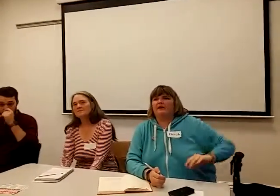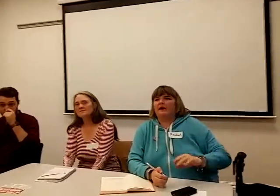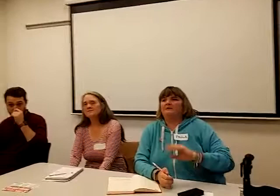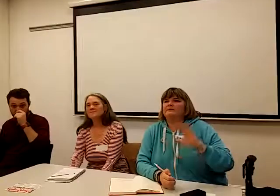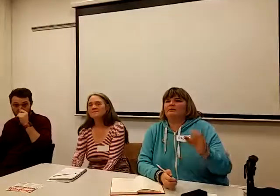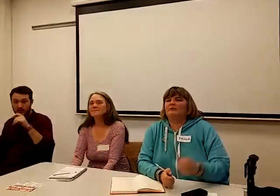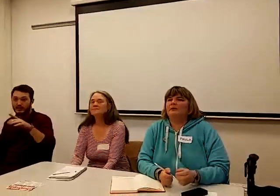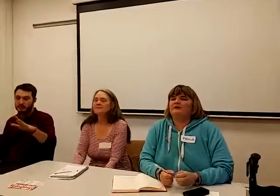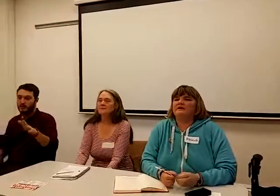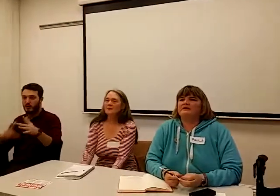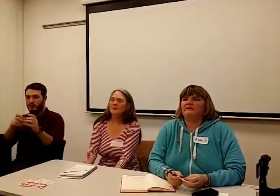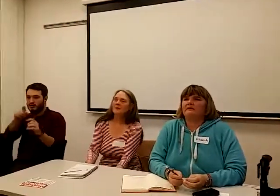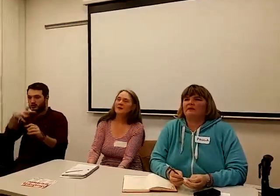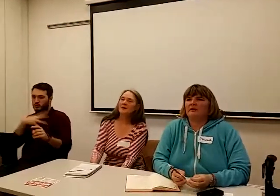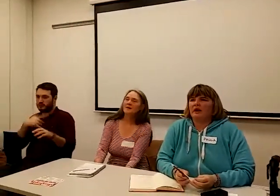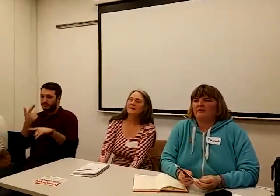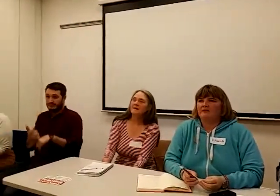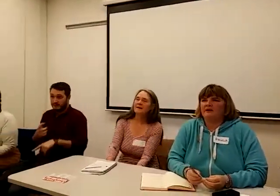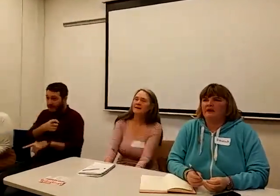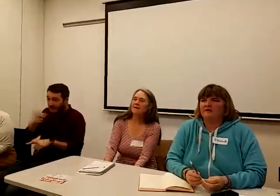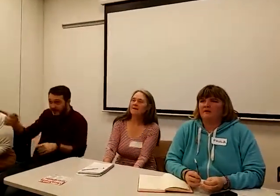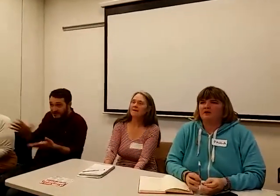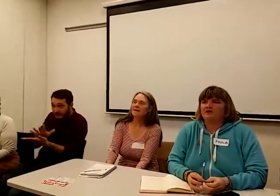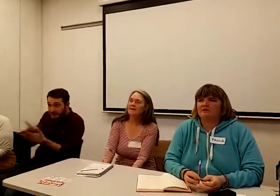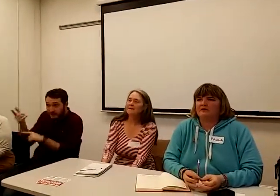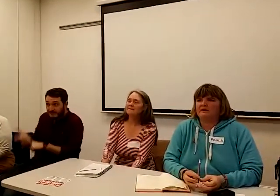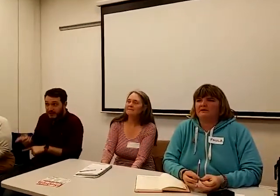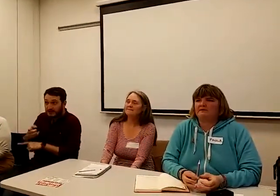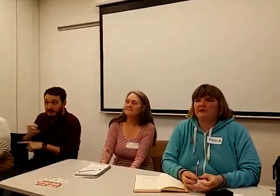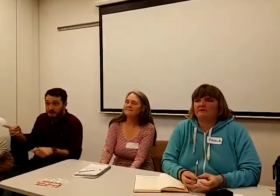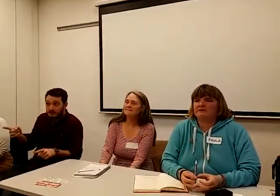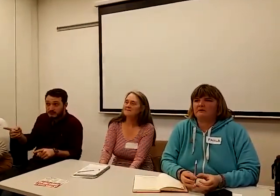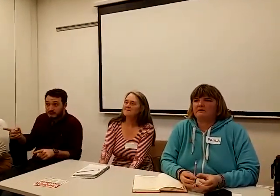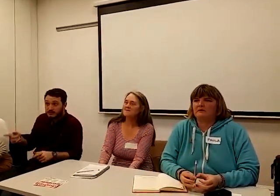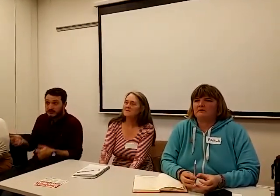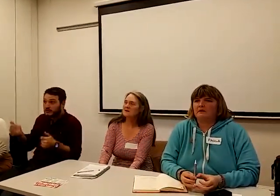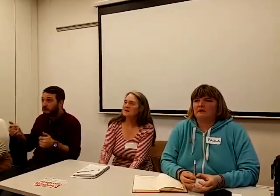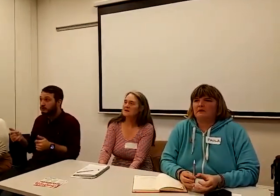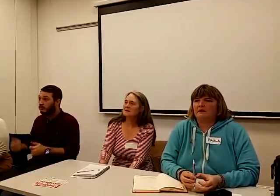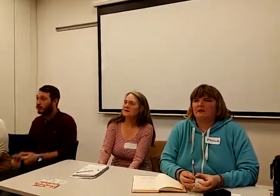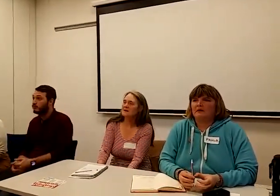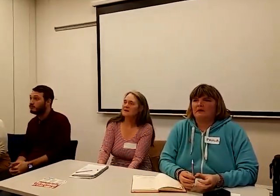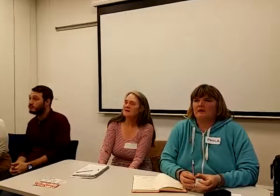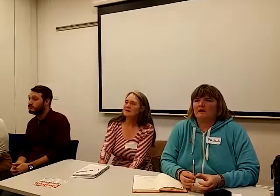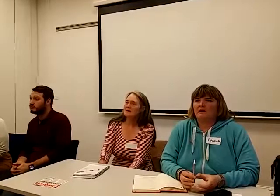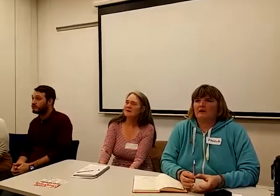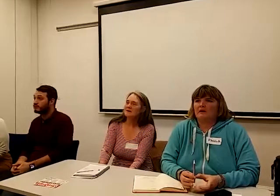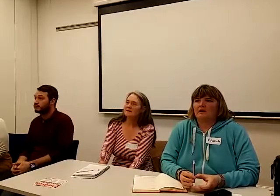Yeah, it's the one person. Is everyone okay with the workshop being live streamed? Okay, who are going to help with the live streaming?